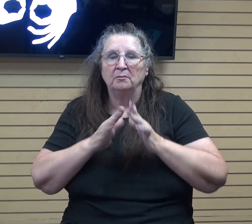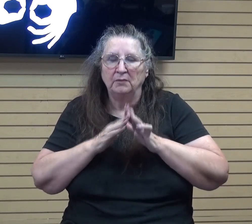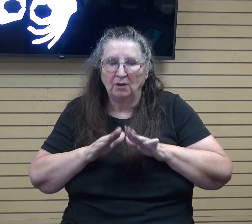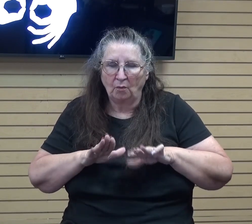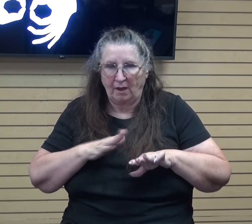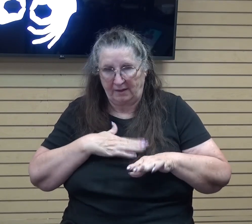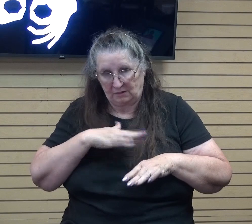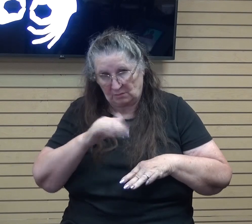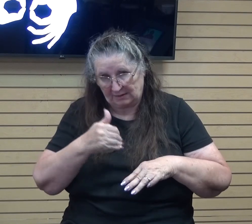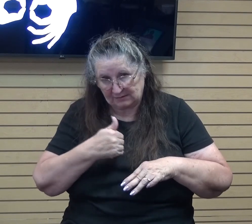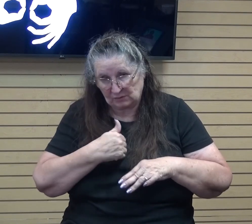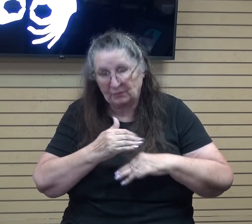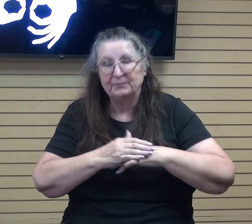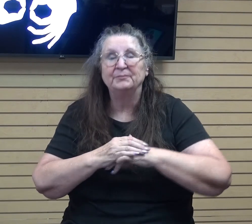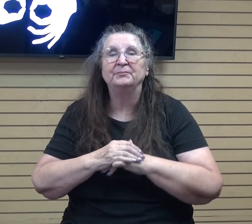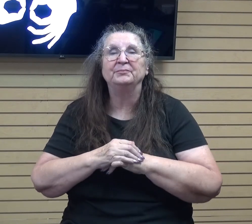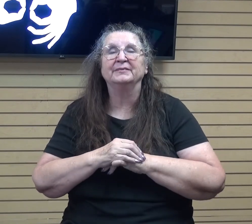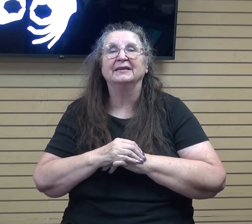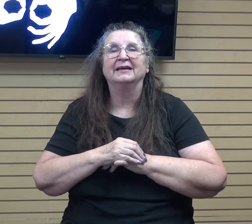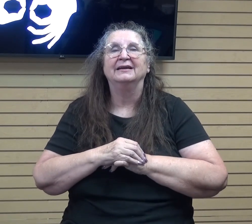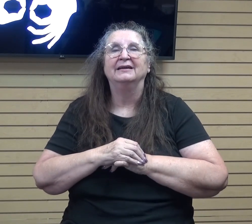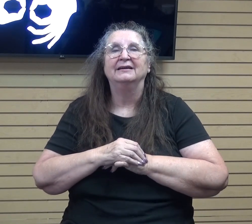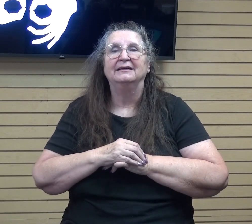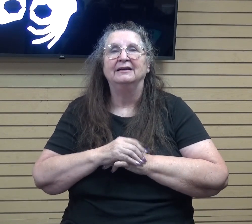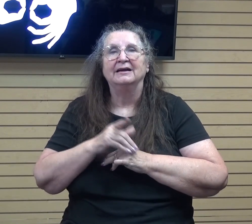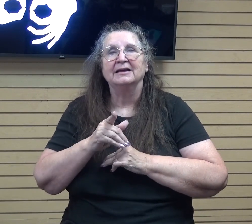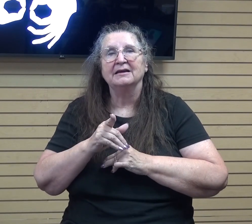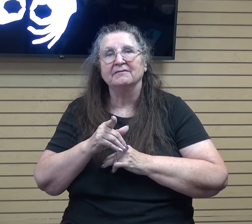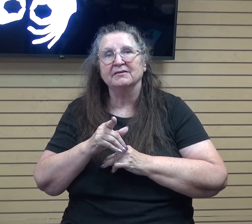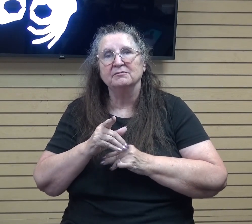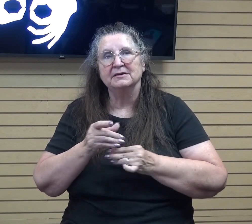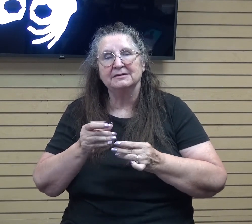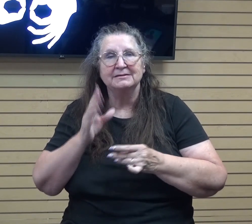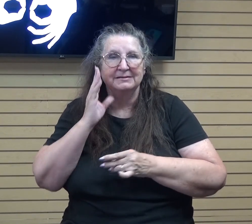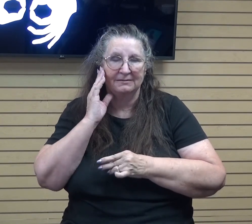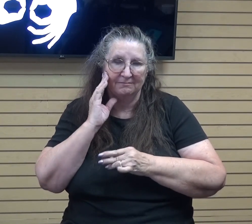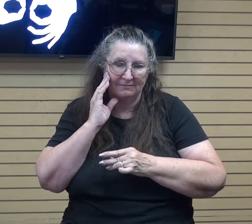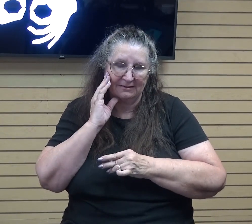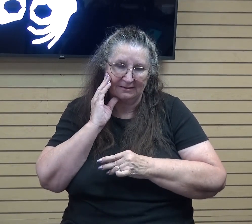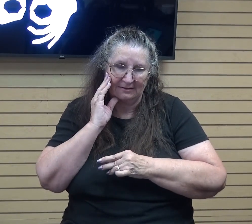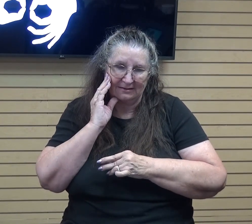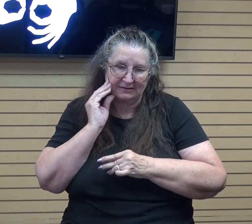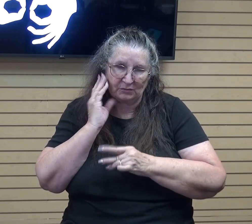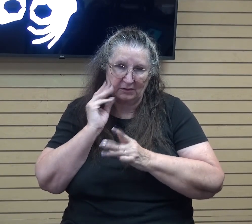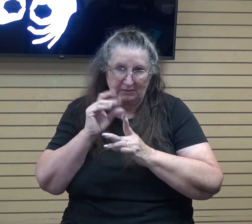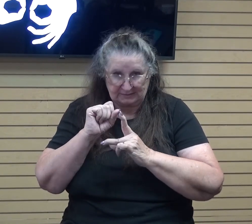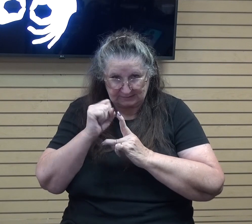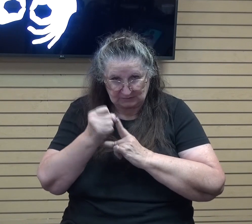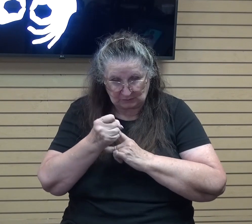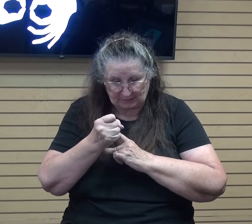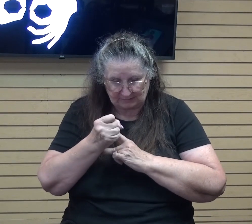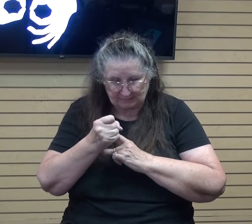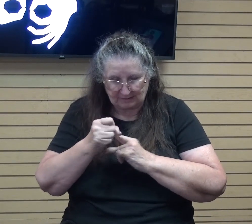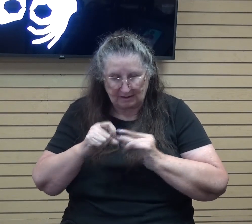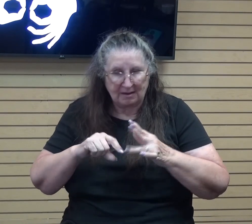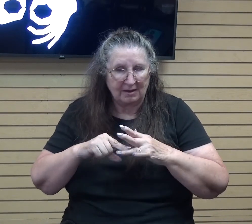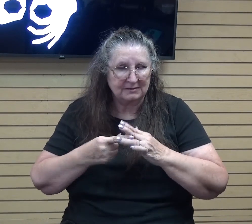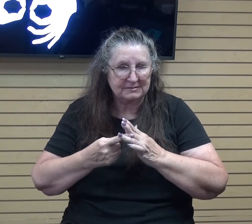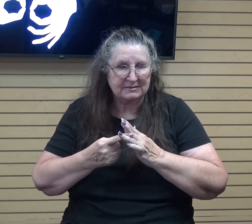Soul. Have you ever been in a situation, sometimes I like to start out my divos by asking a